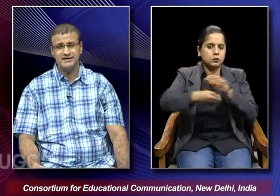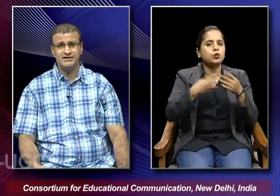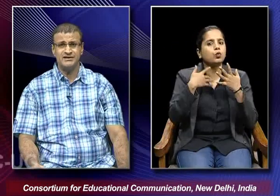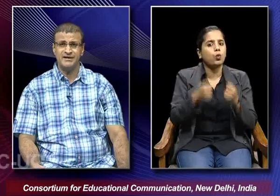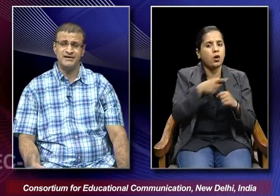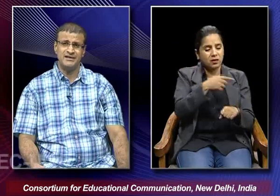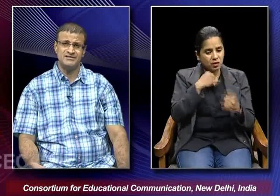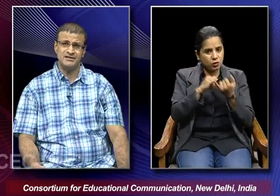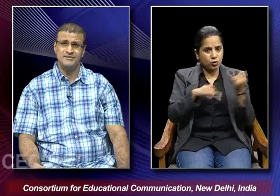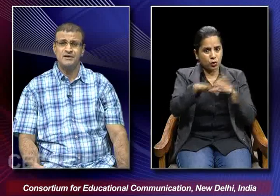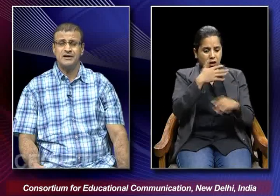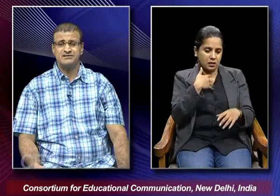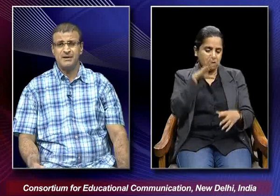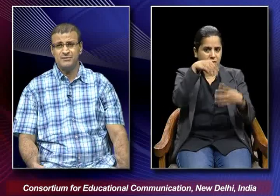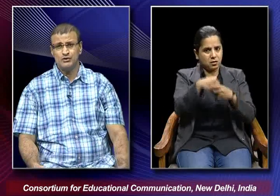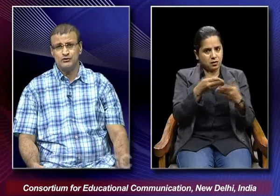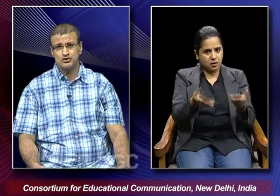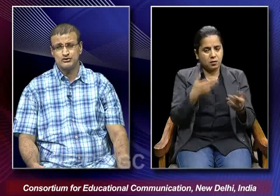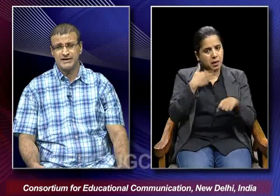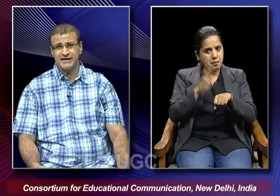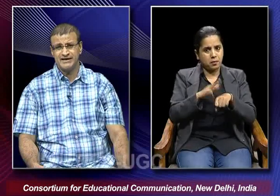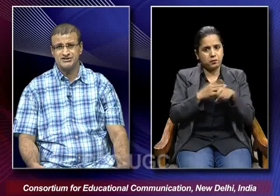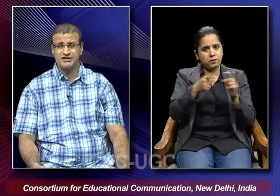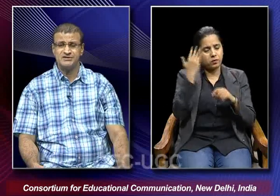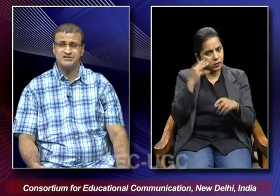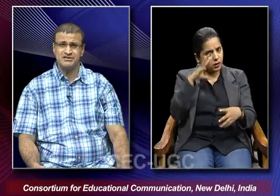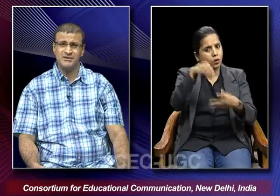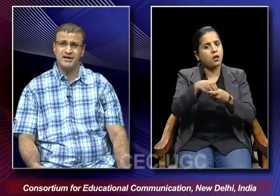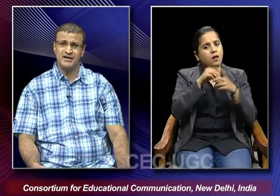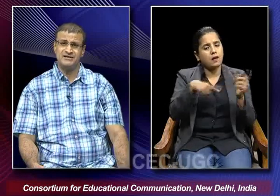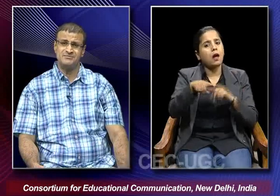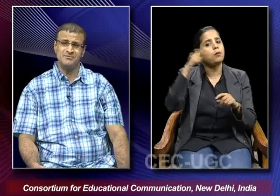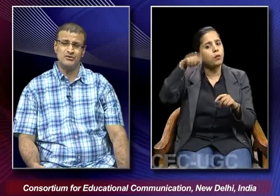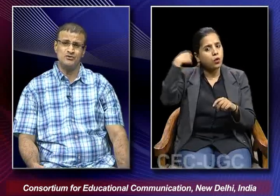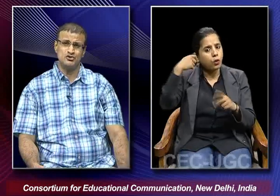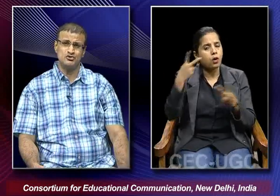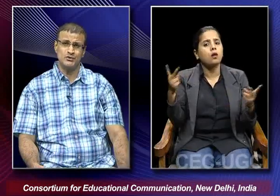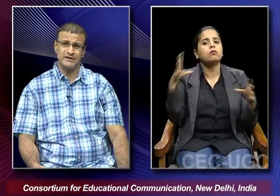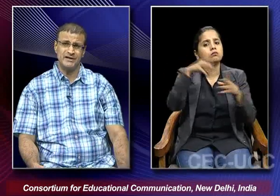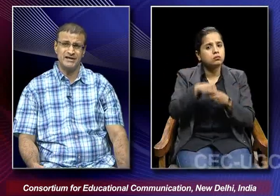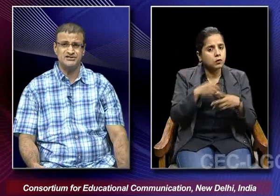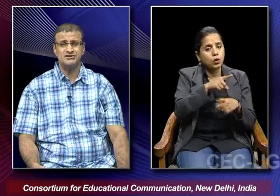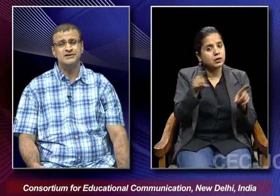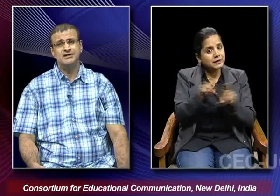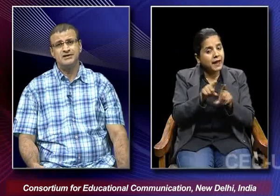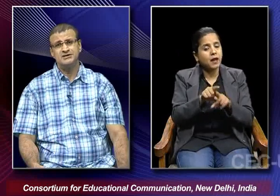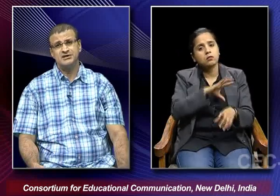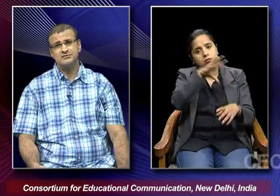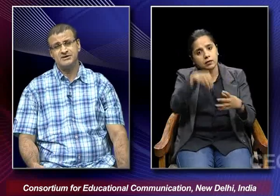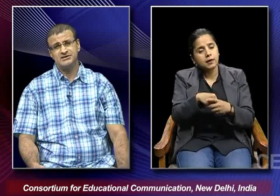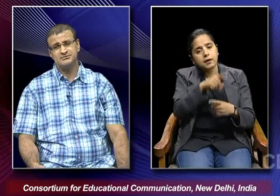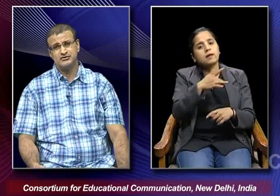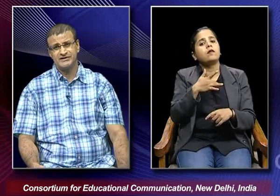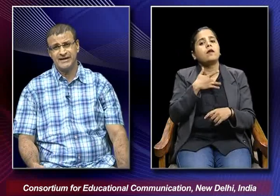society and as a member who was also engaged in cinema and as a member who was also engaged in